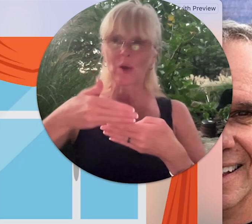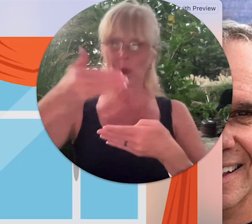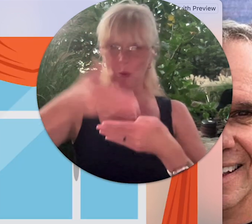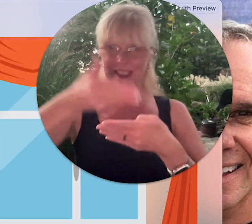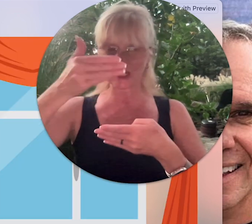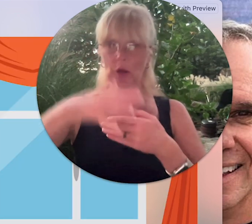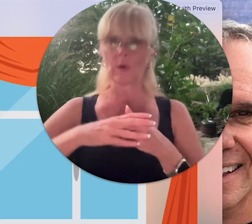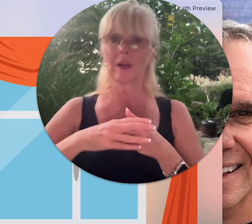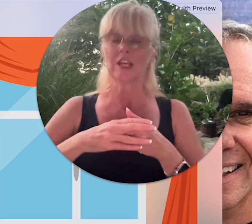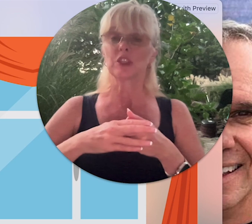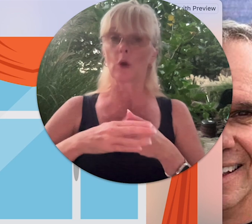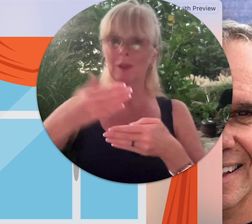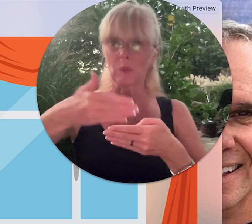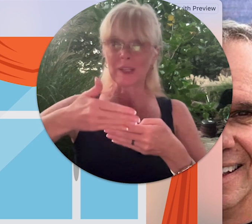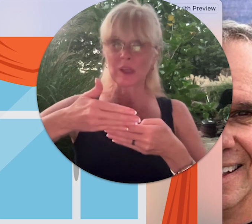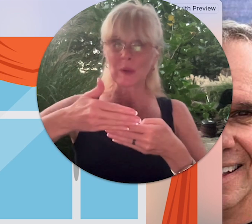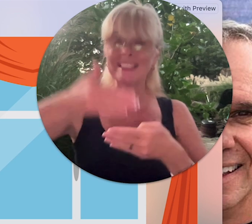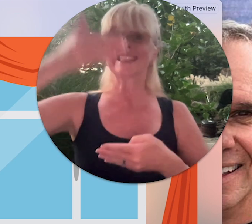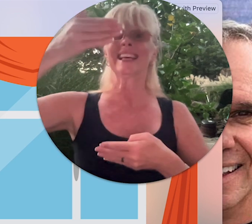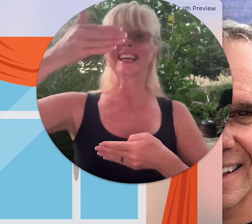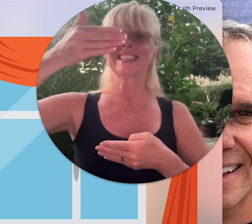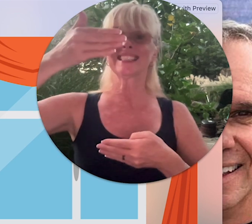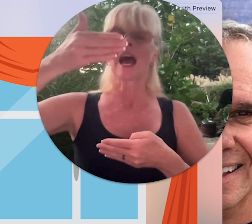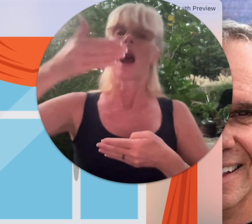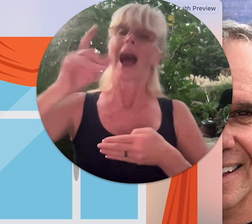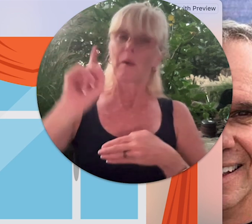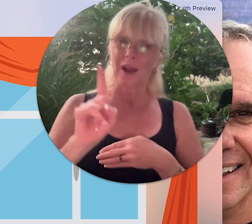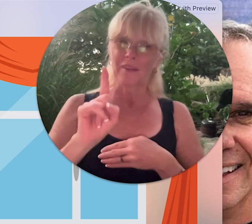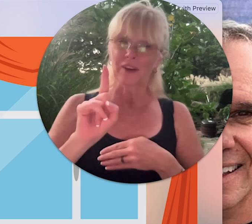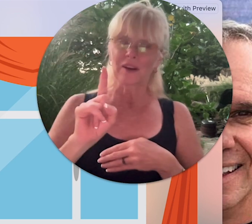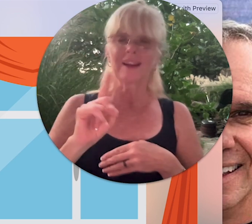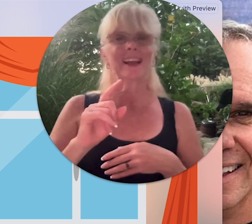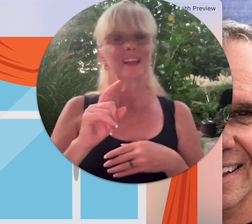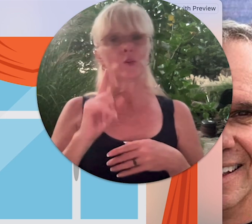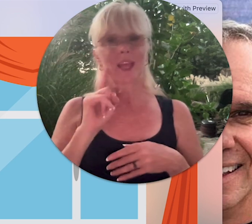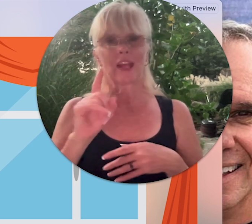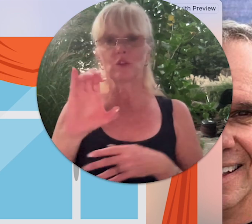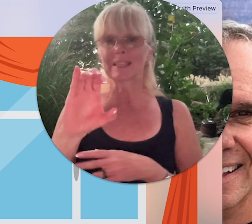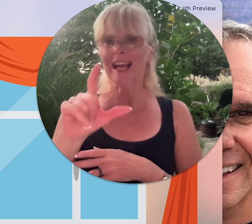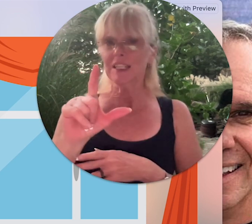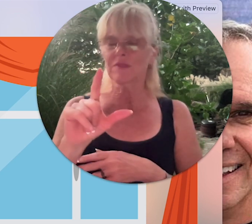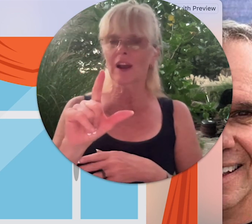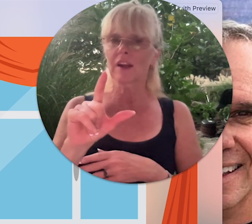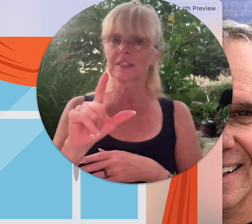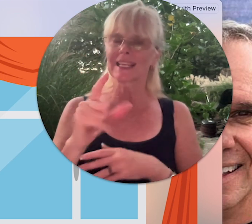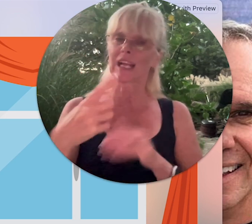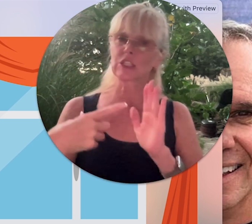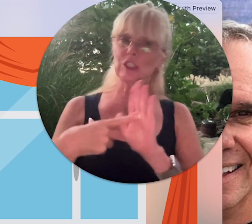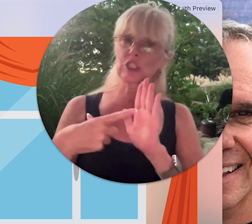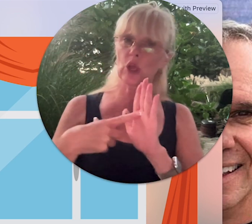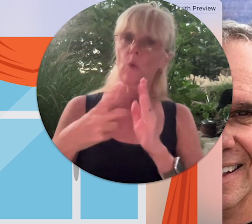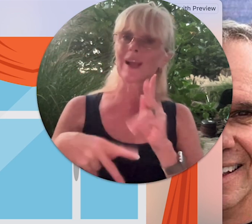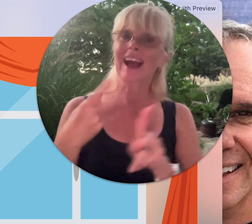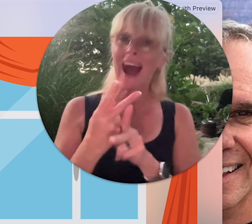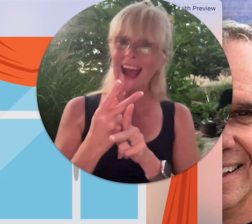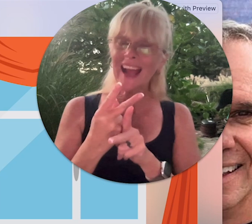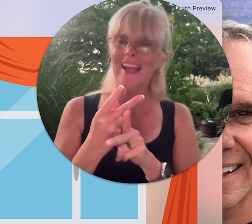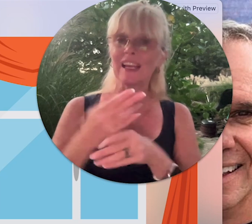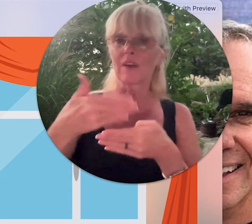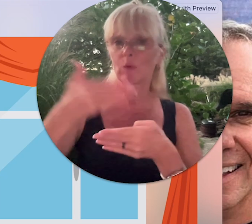window to open the window is this however you can use classifiers and actually show what kind of a